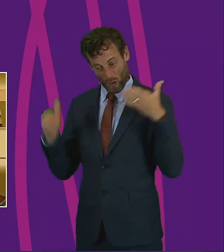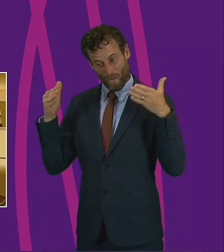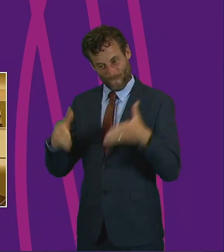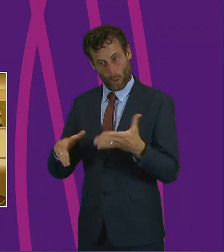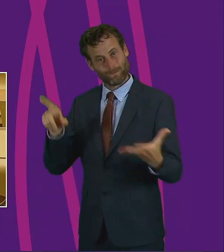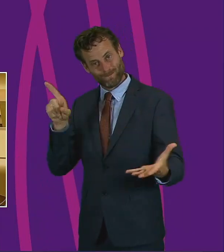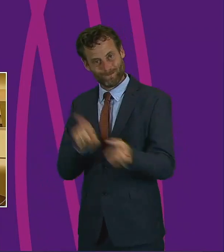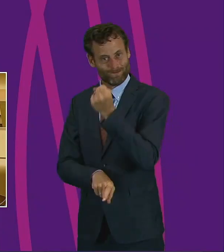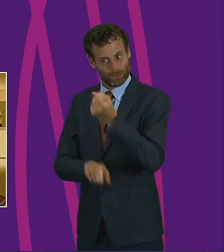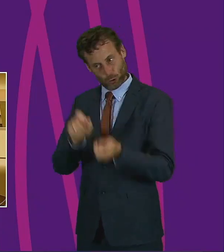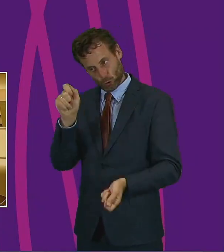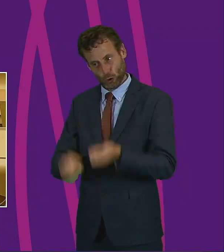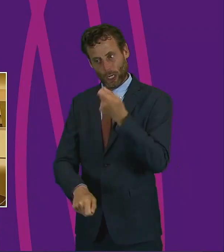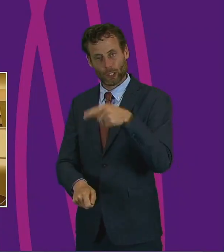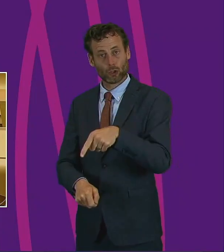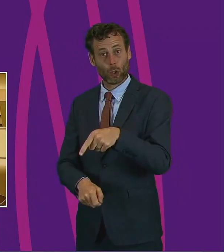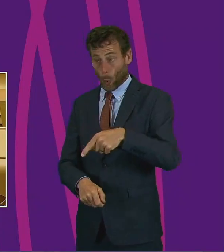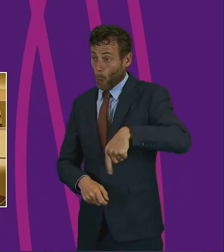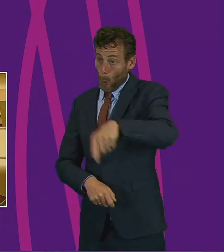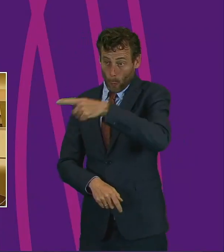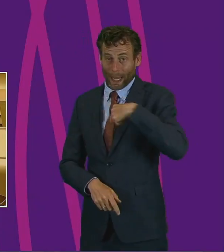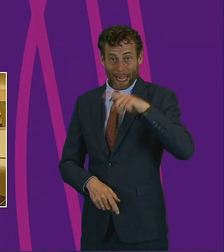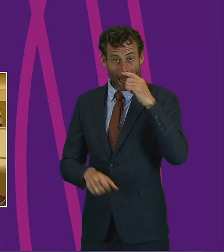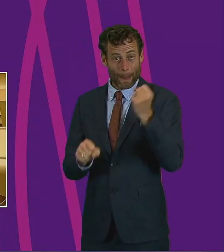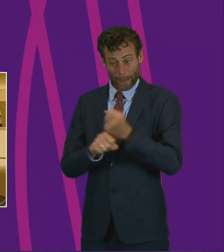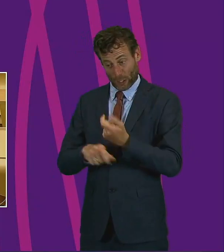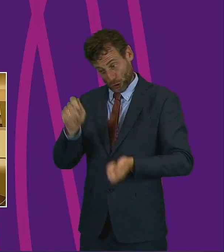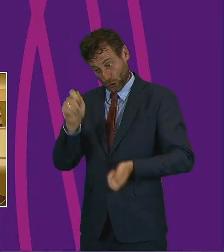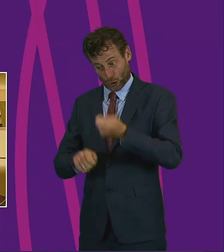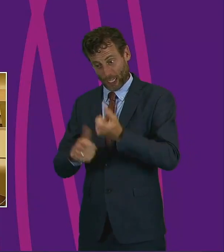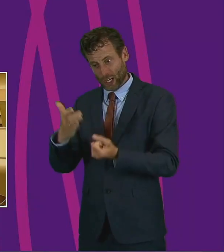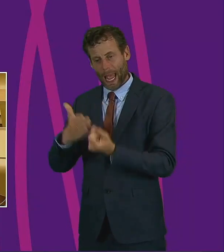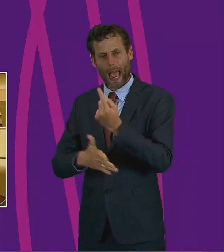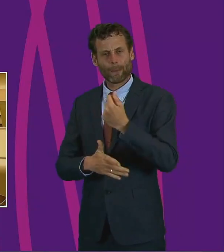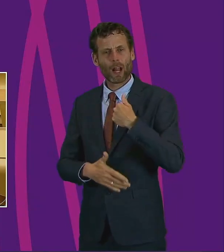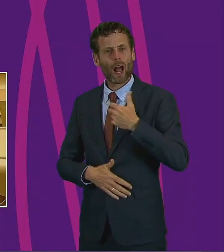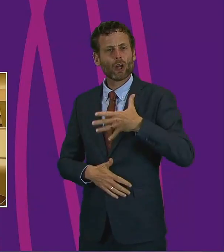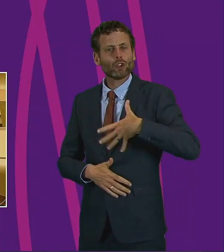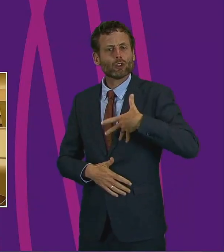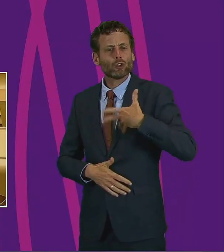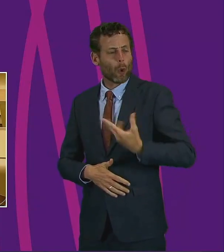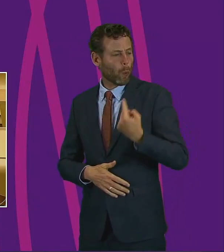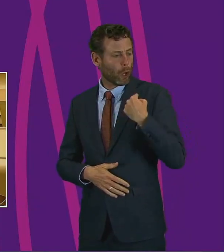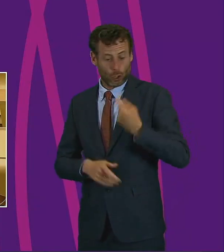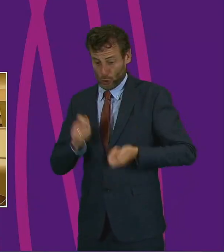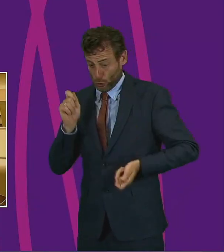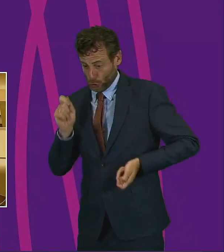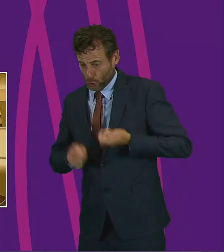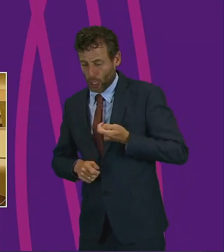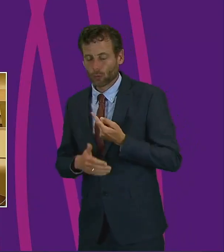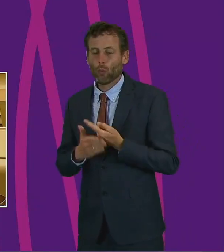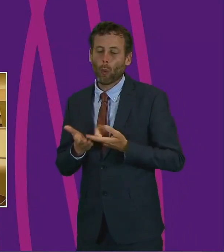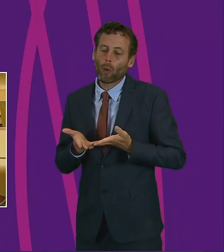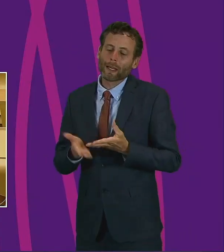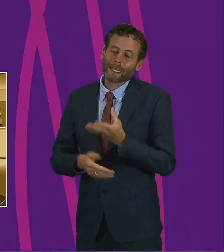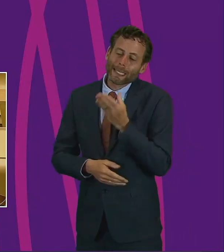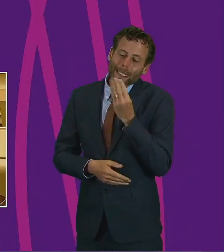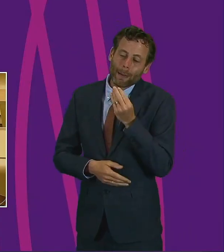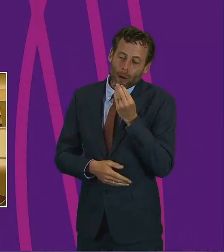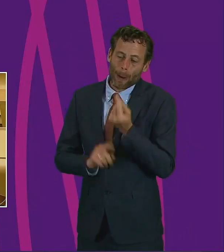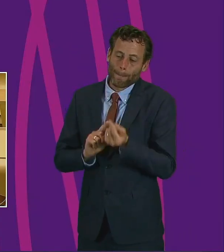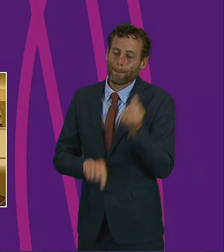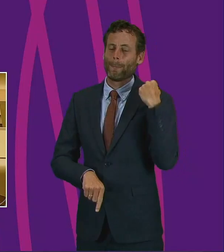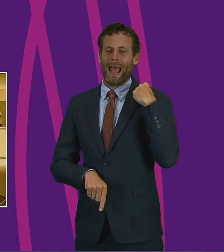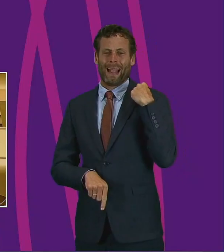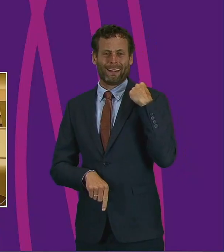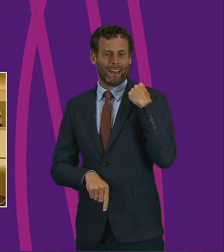outcomes. And I don't want this change to be a temporary change, but to be something that is permanent and sustainable. And